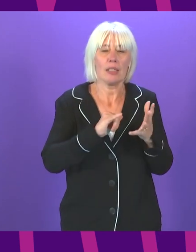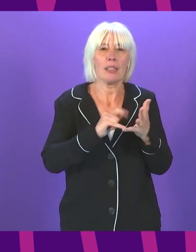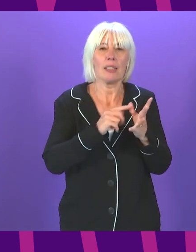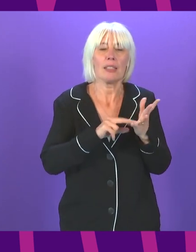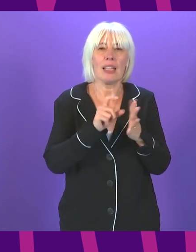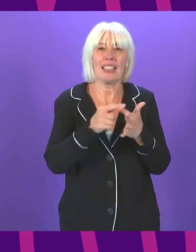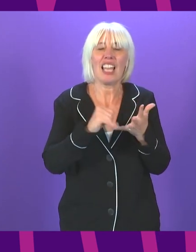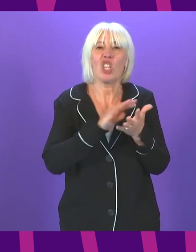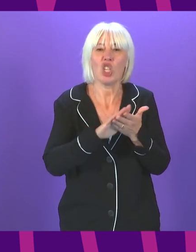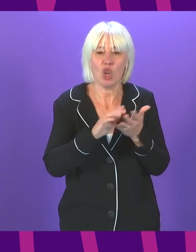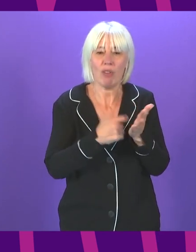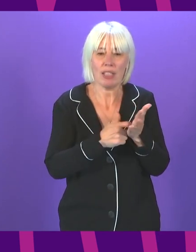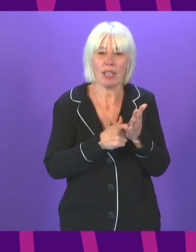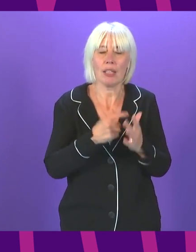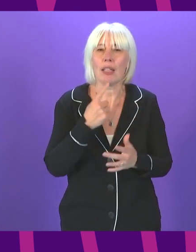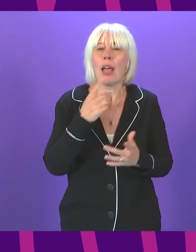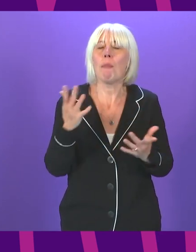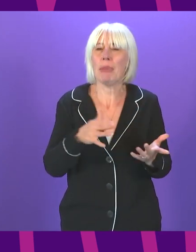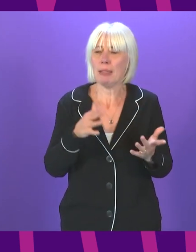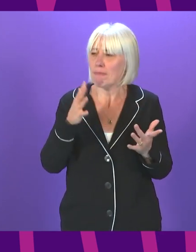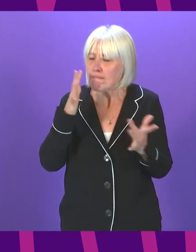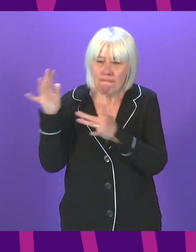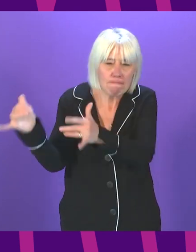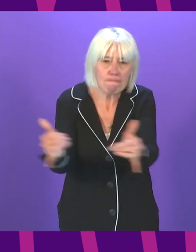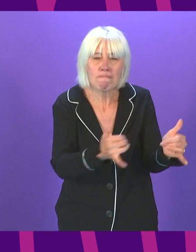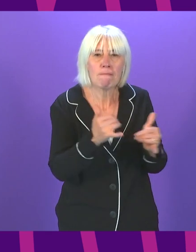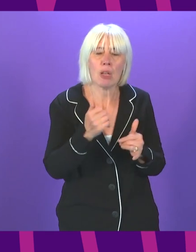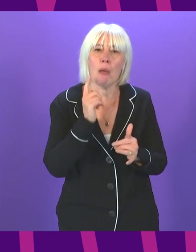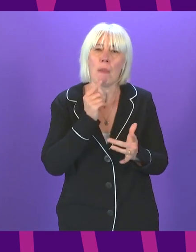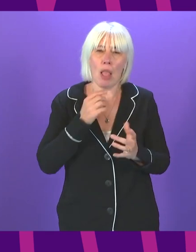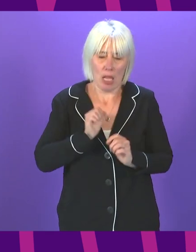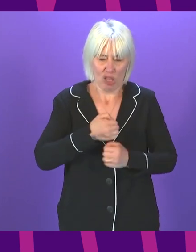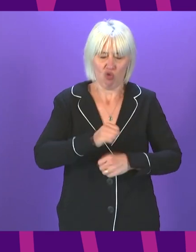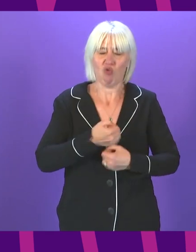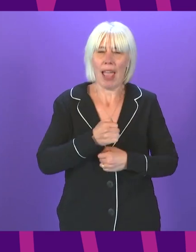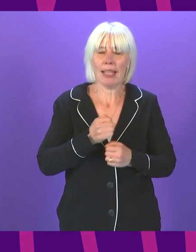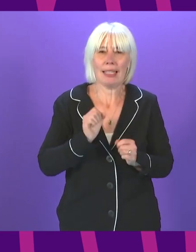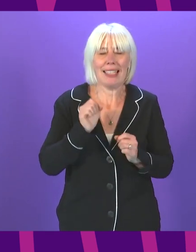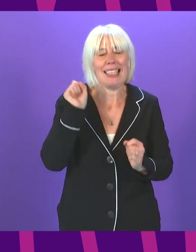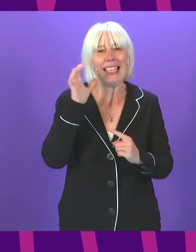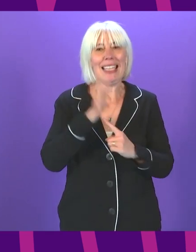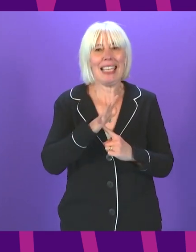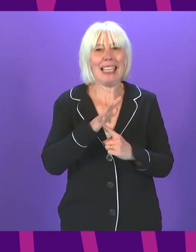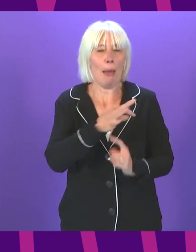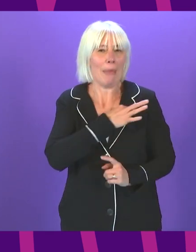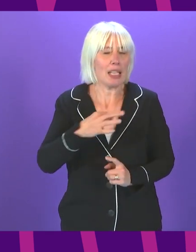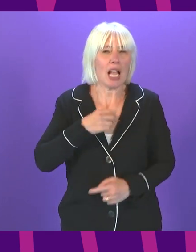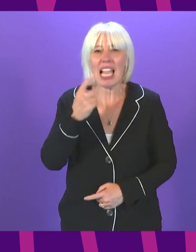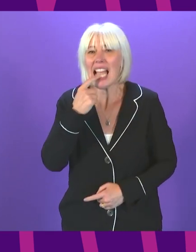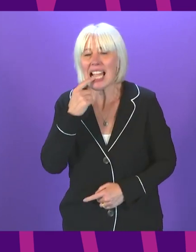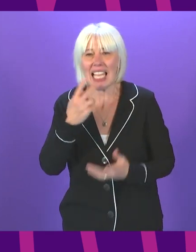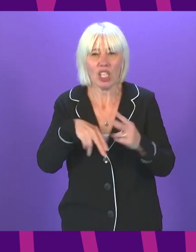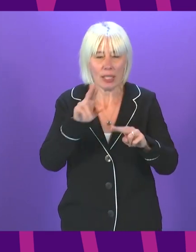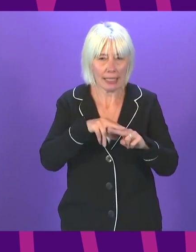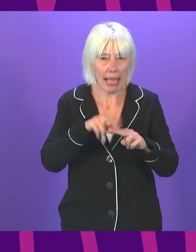medical and dental defence union of Scotland survey shows rising levels of stress amongst key medical and dental staff. With the Cabinet